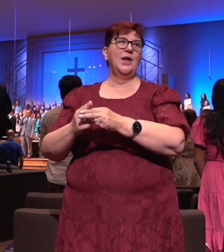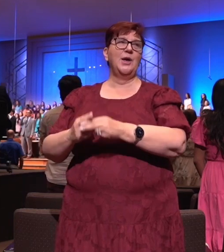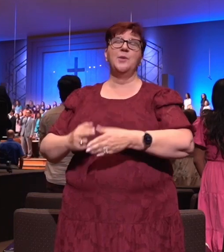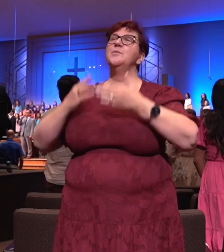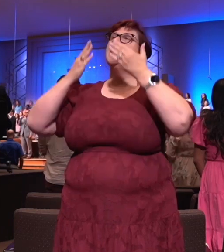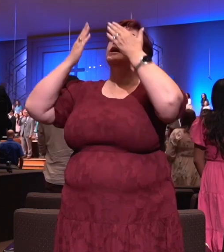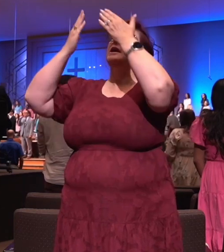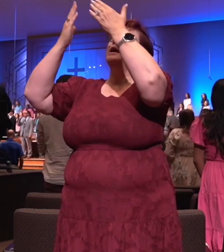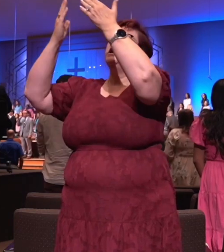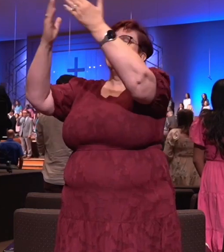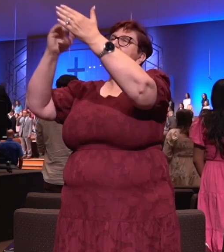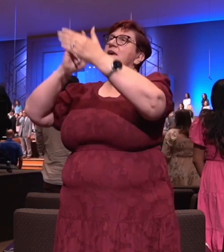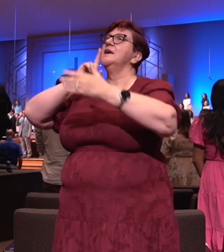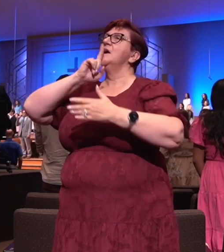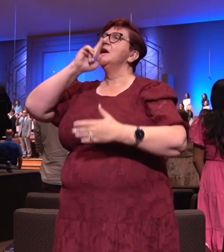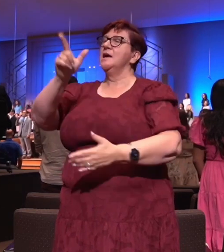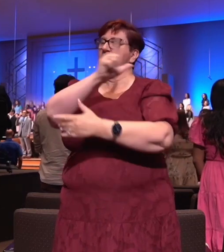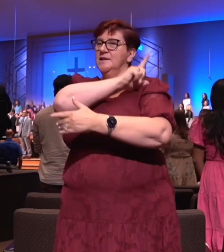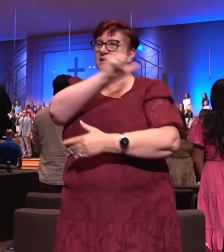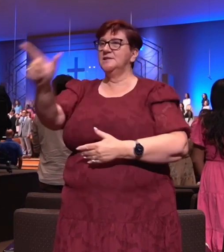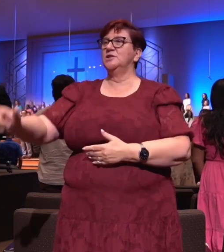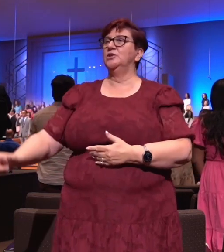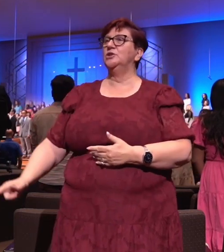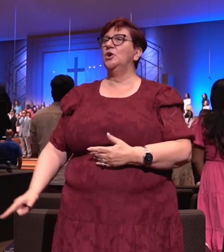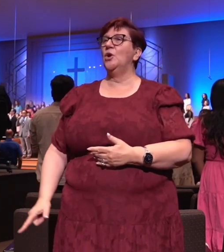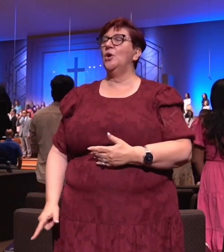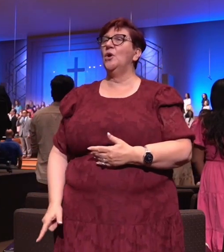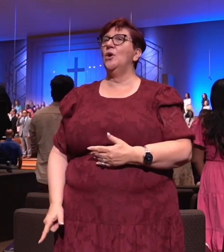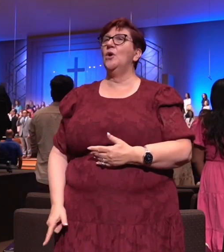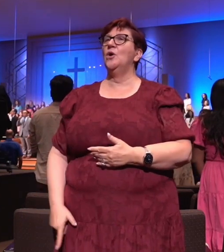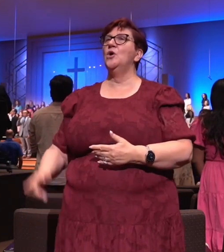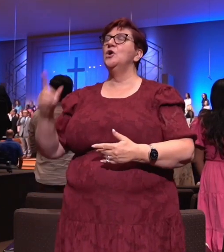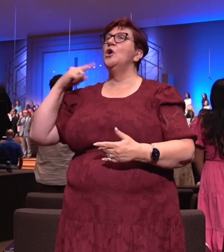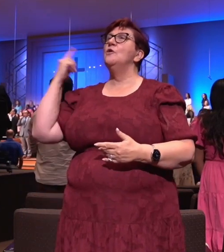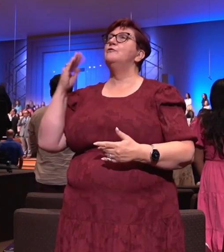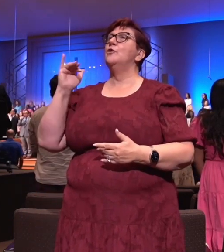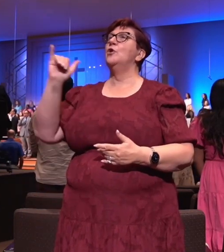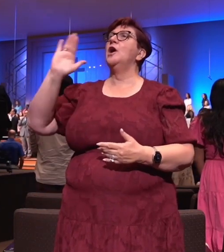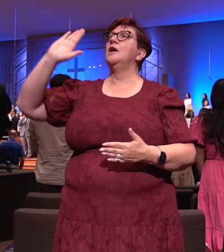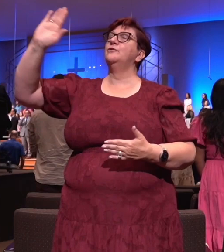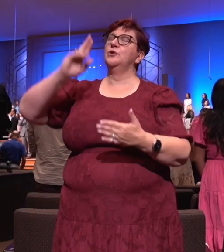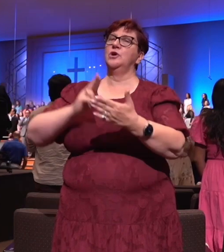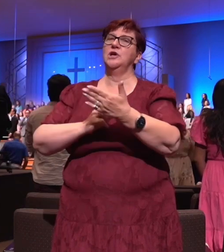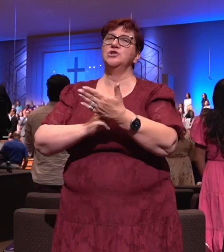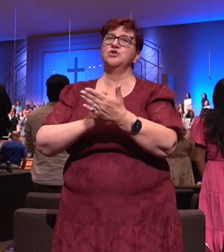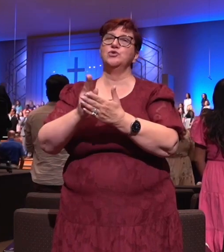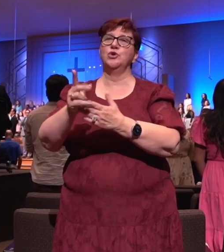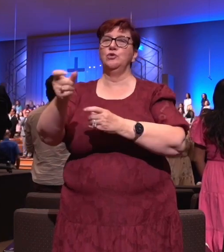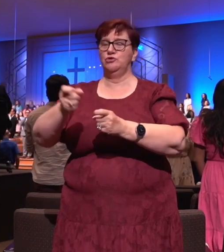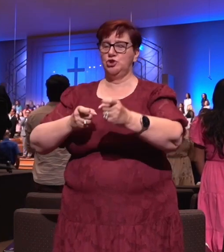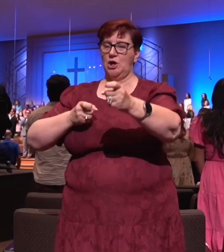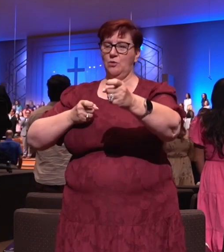He is the Lord, forever His truth shall